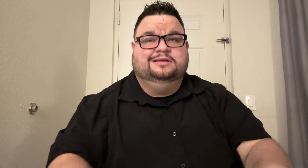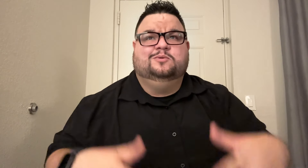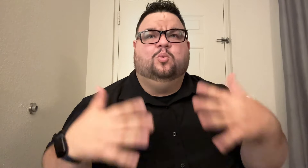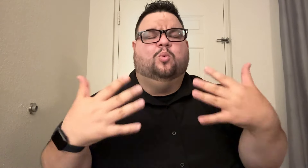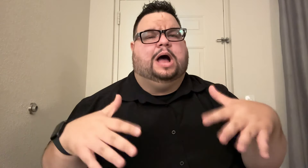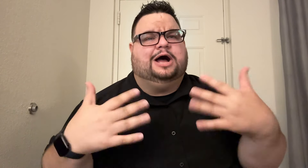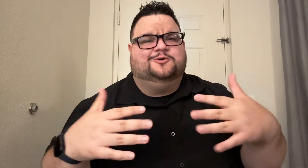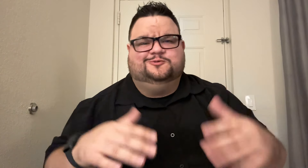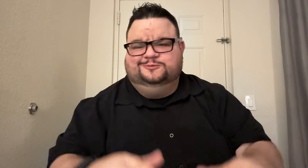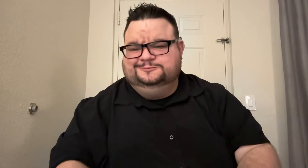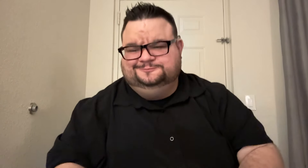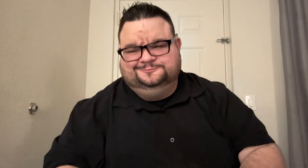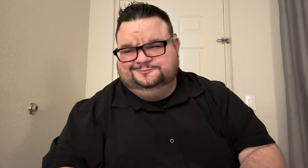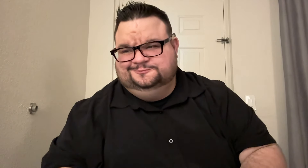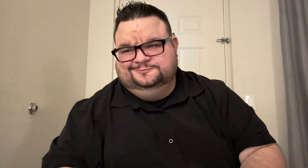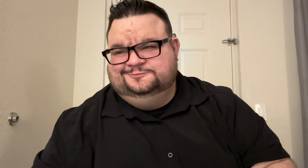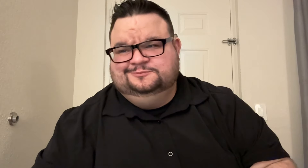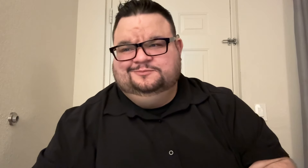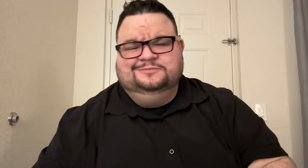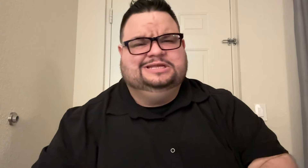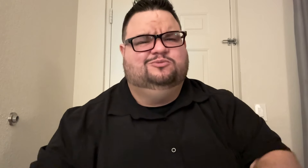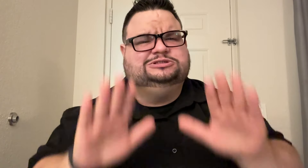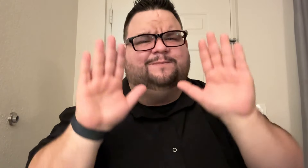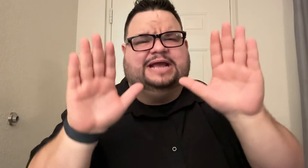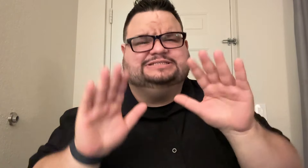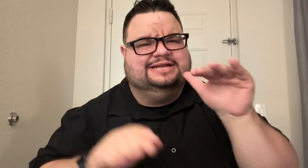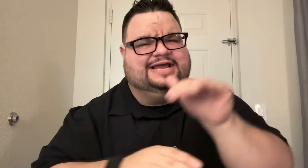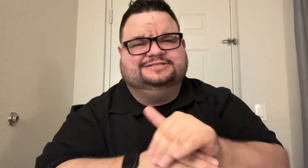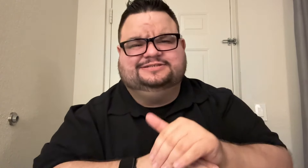Wow. Wow. It was an amazing night.